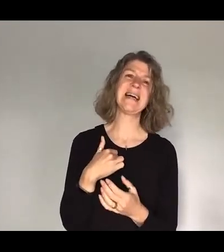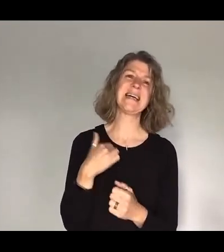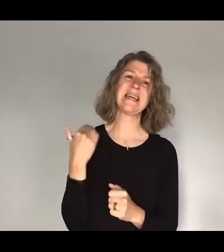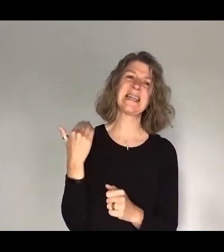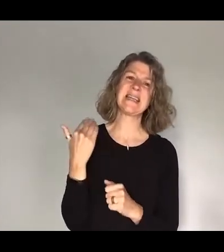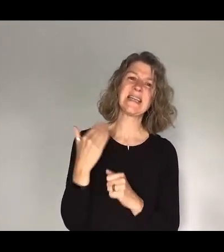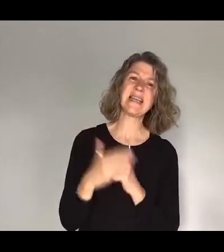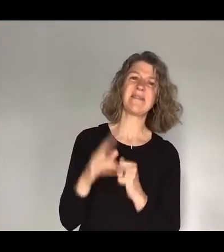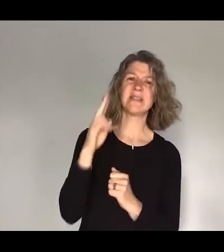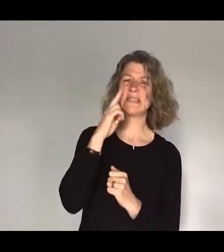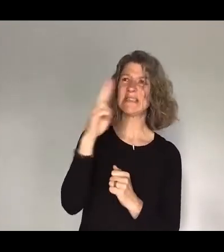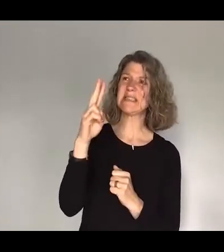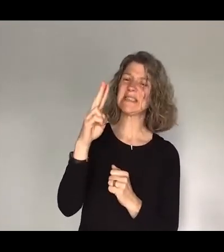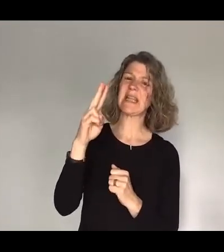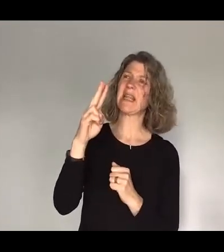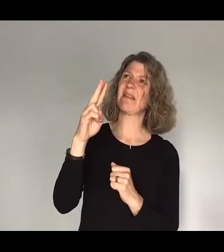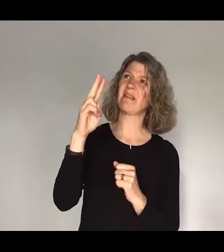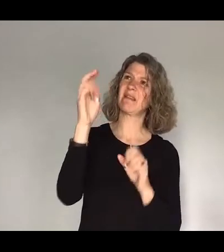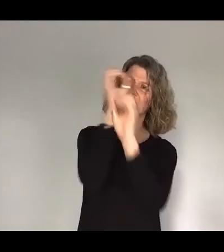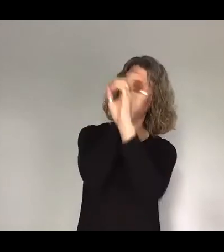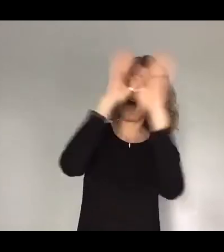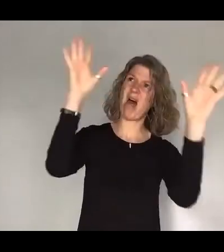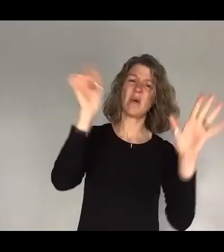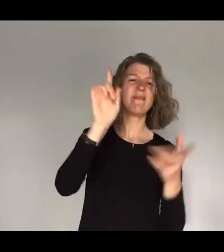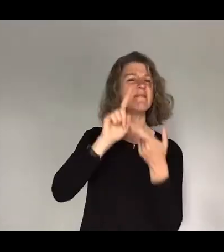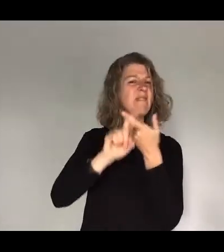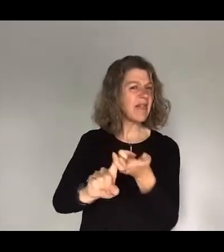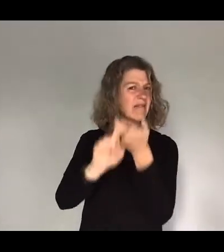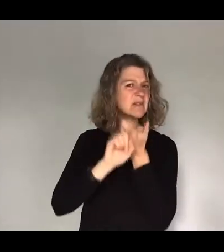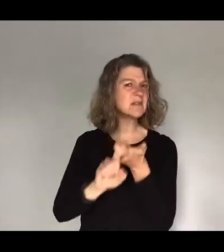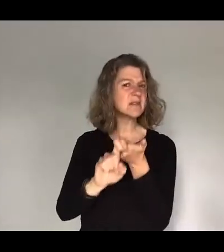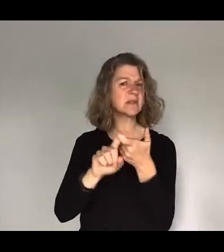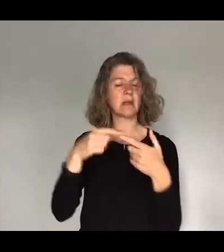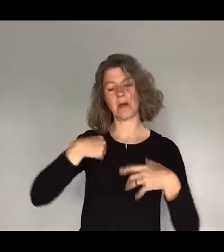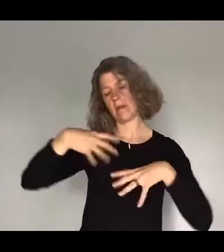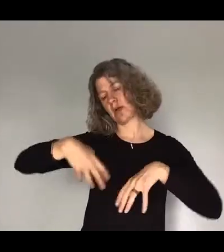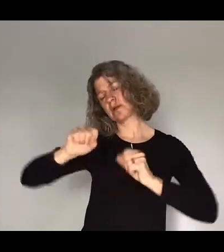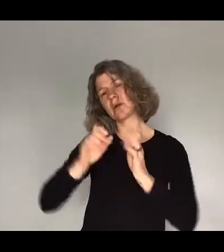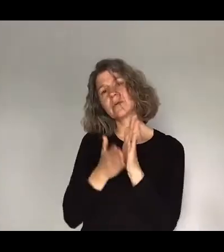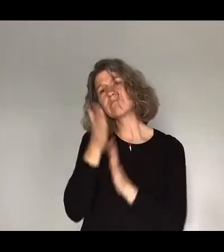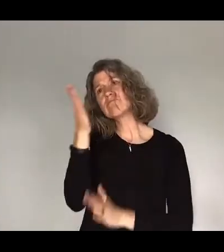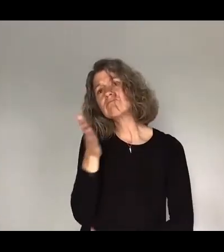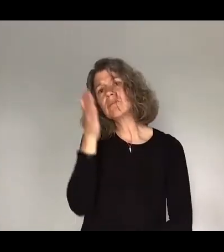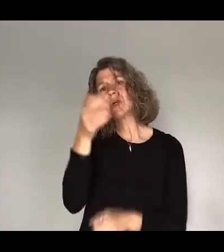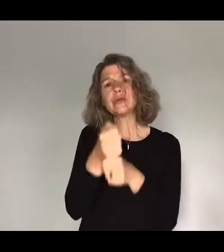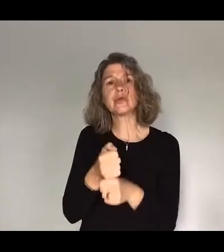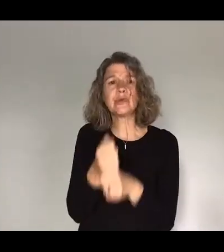concept of faithfulness in my life and so when I started going to church as a teenager and we would sing songs like we just have done